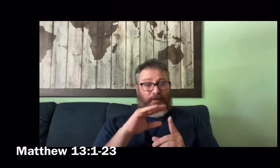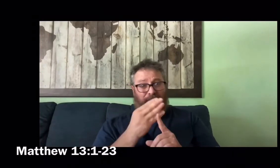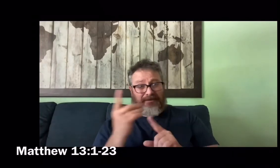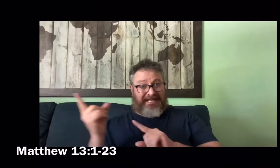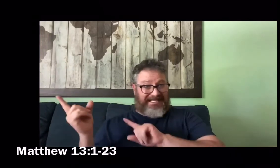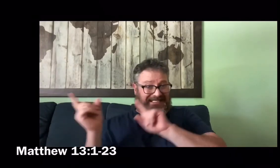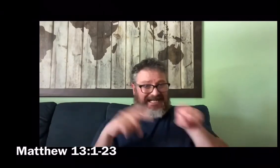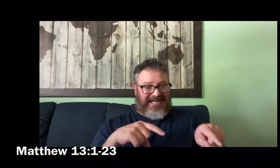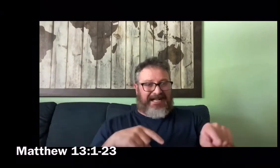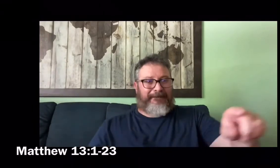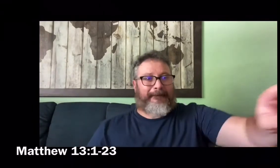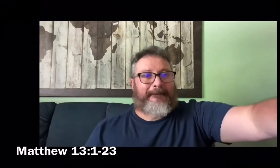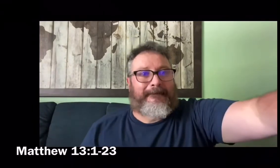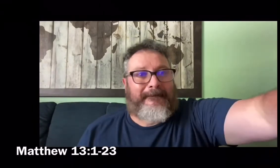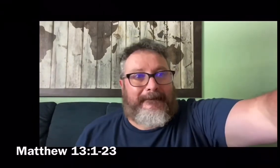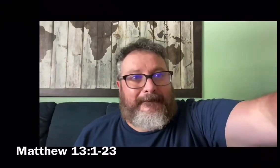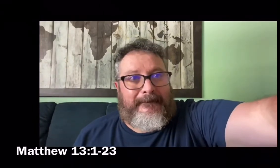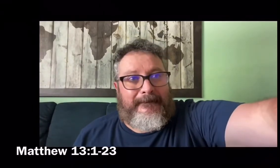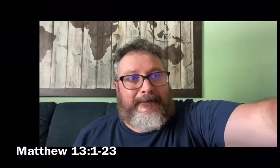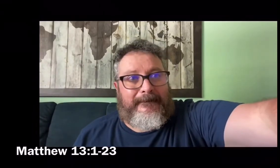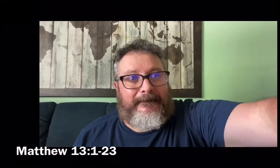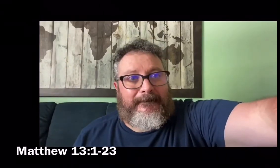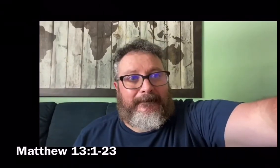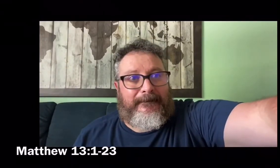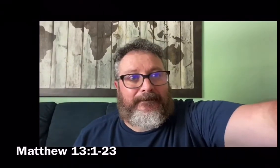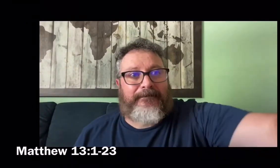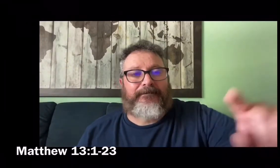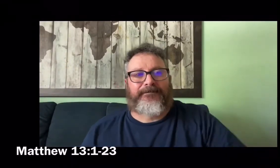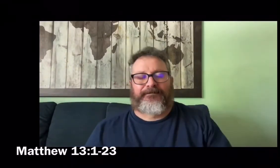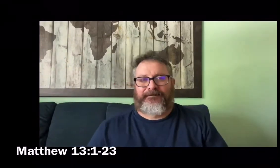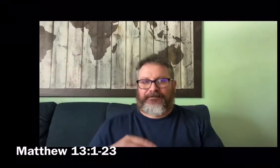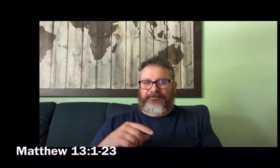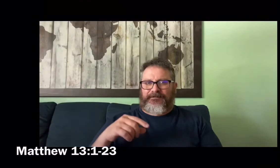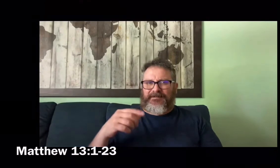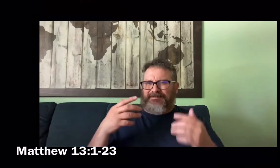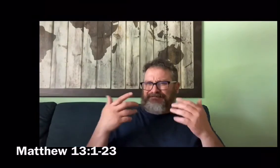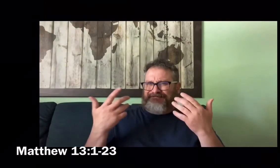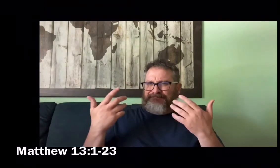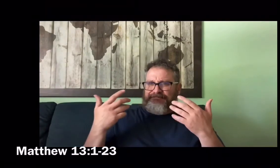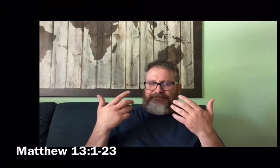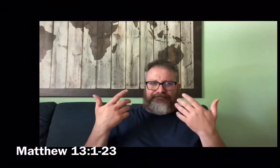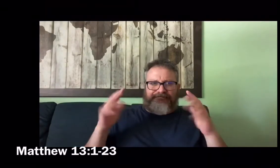When some tribulation or persecution comes because of the word